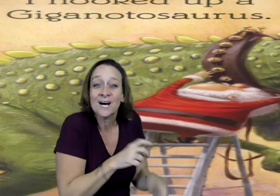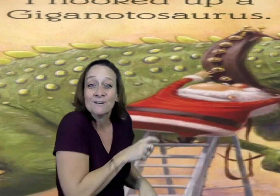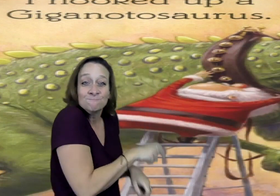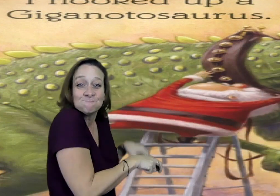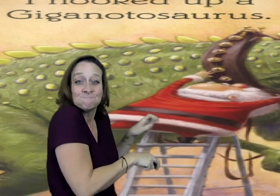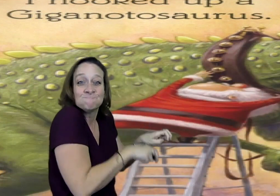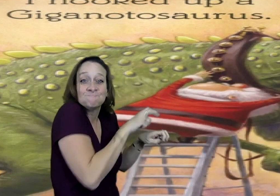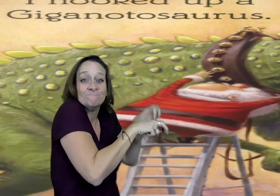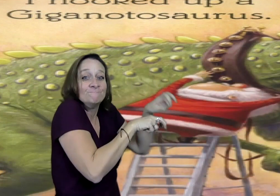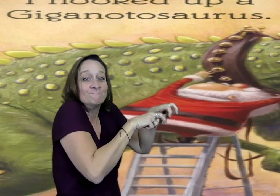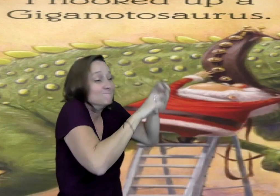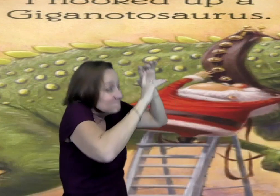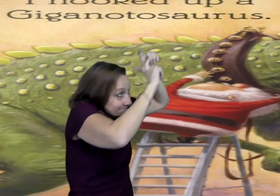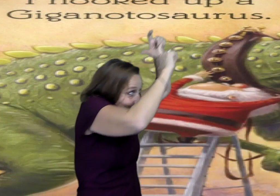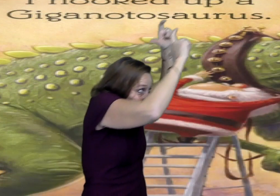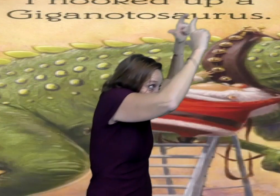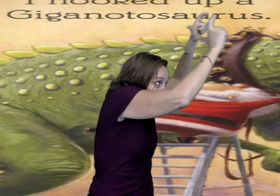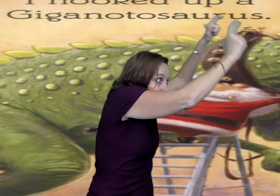I hooked up a Gigantosaurus.